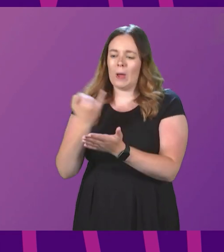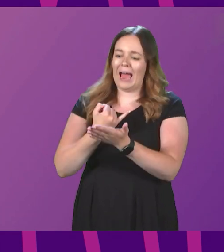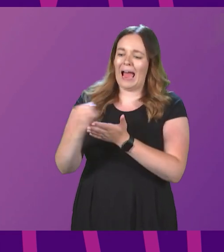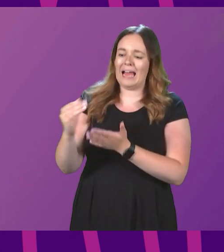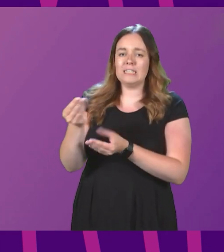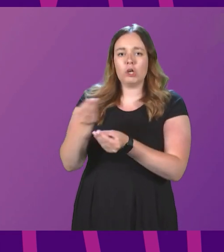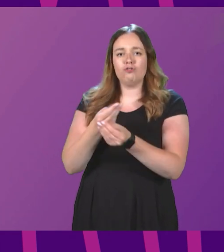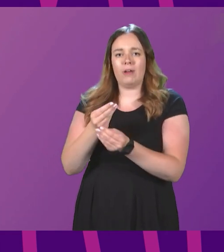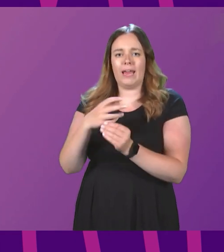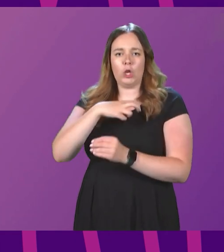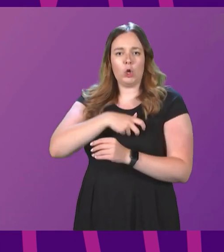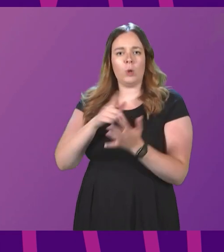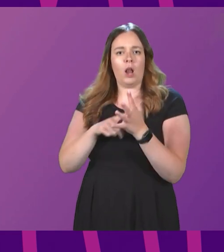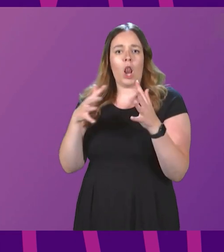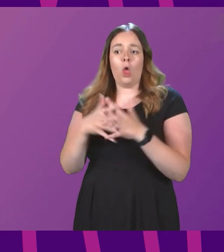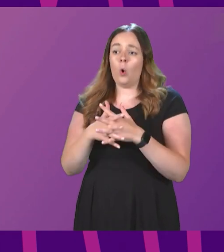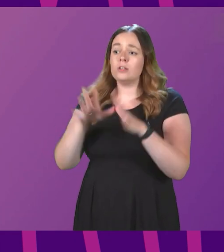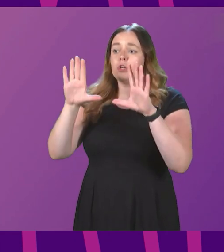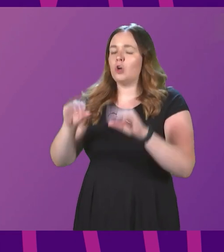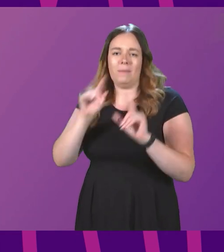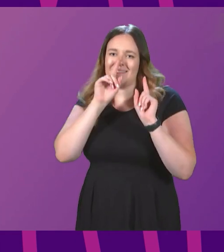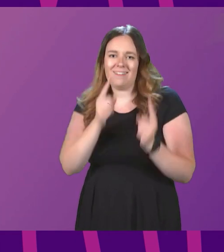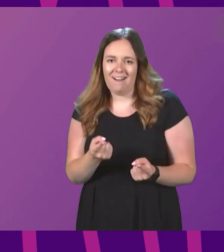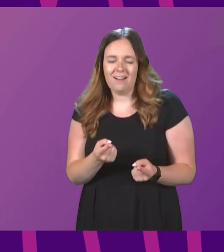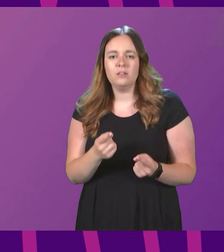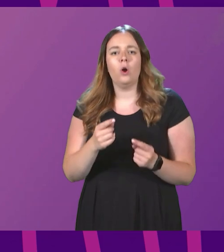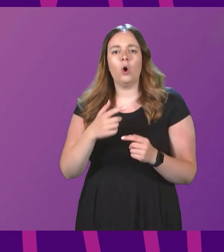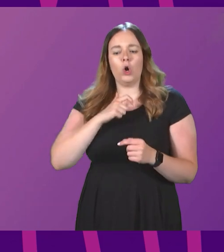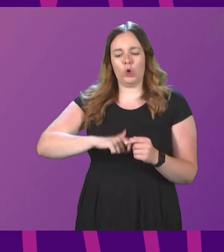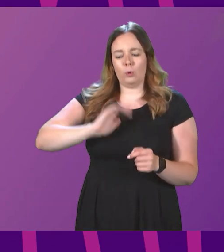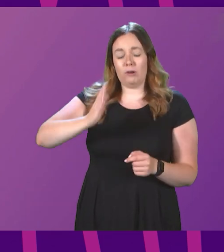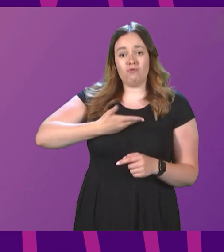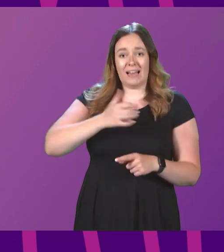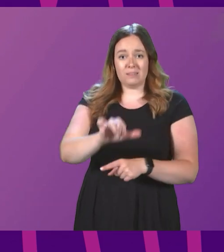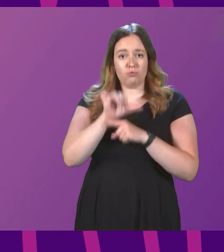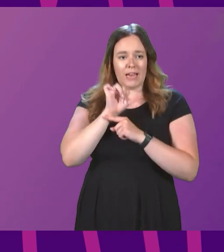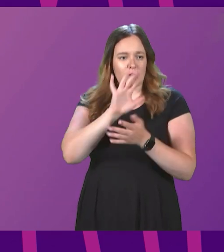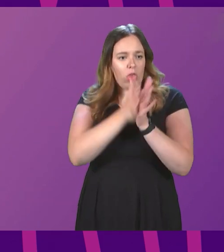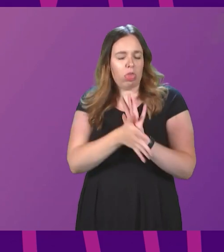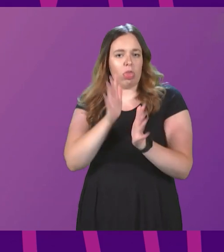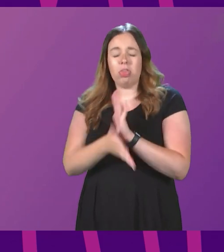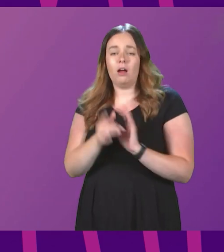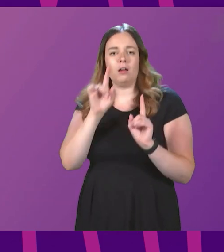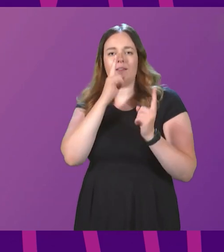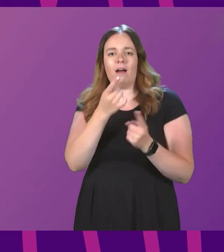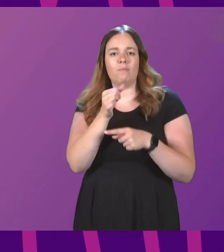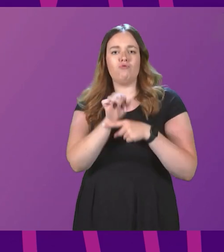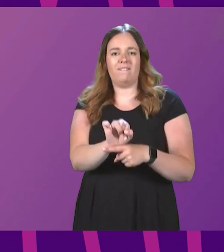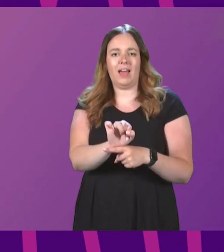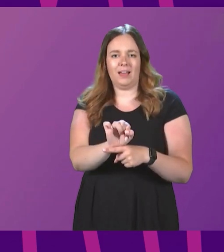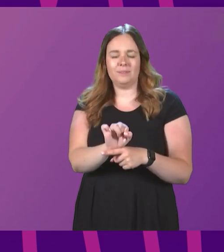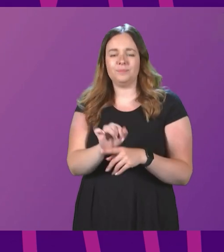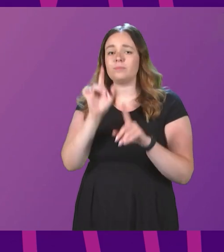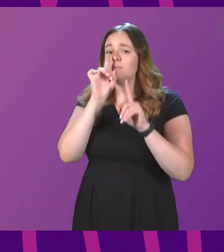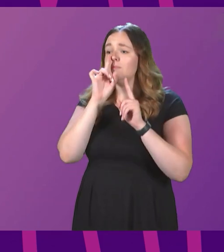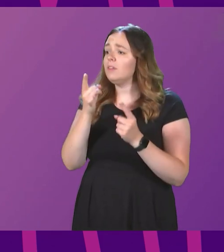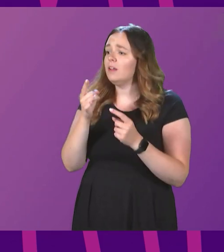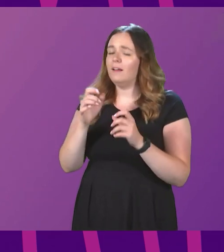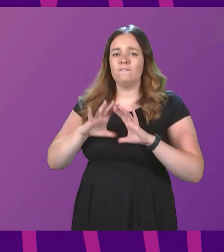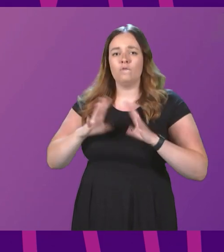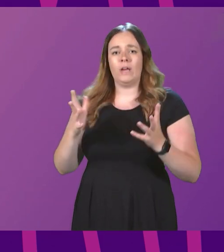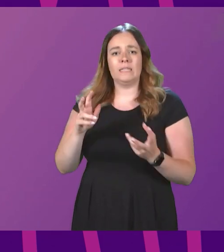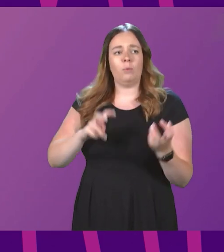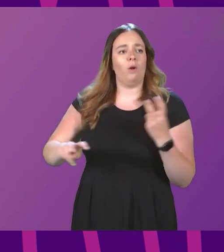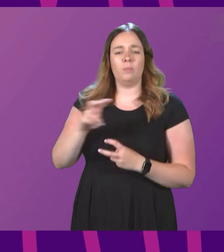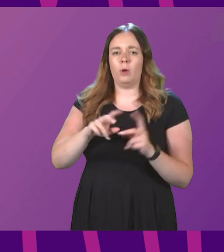-trade union laws or stop them tearing up human rights protections. We are not able to restore freedom of